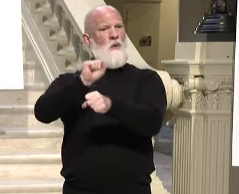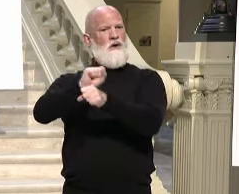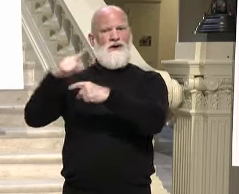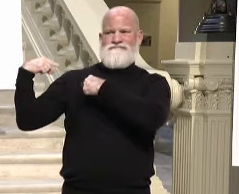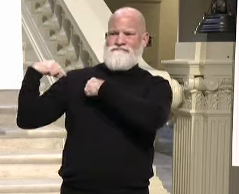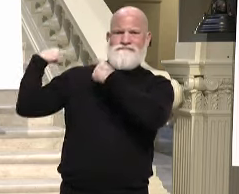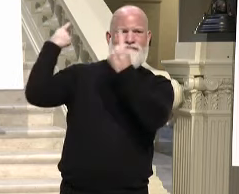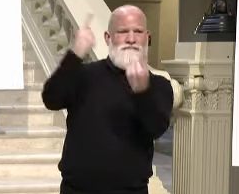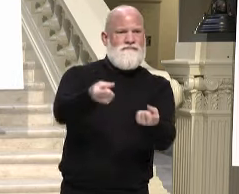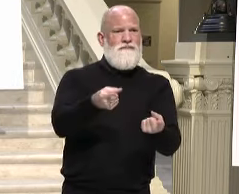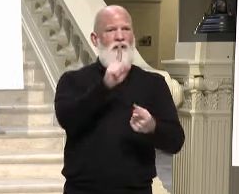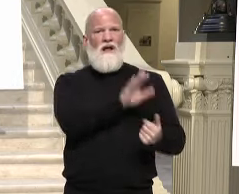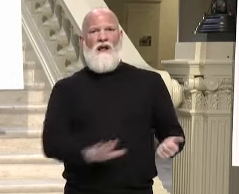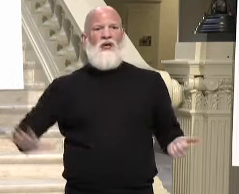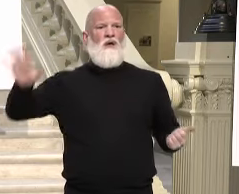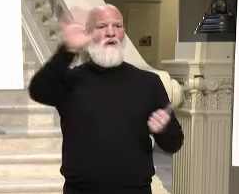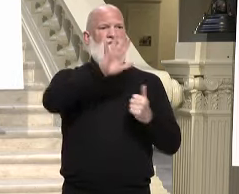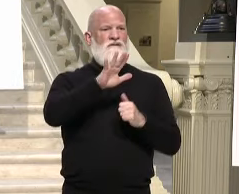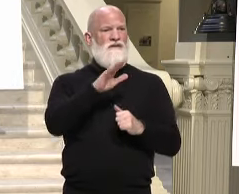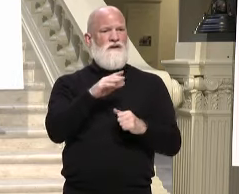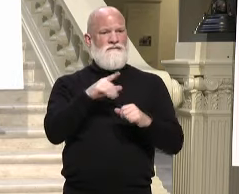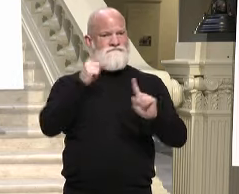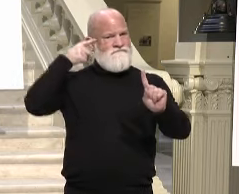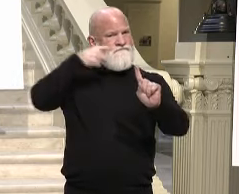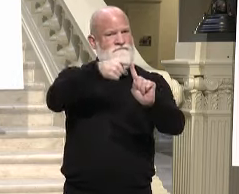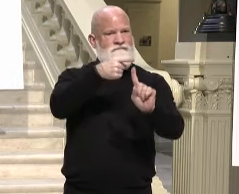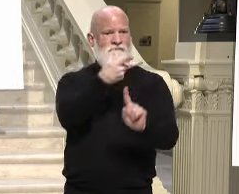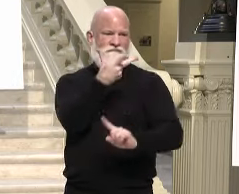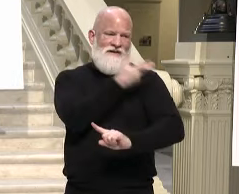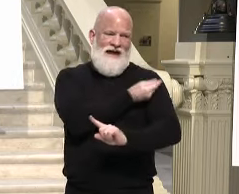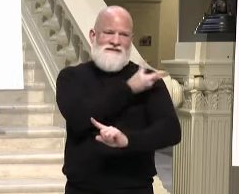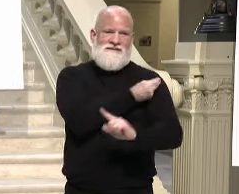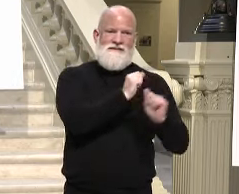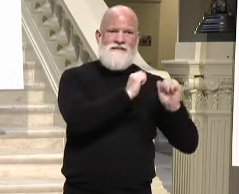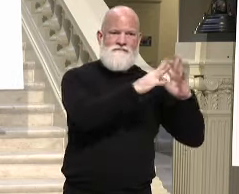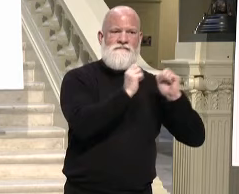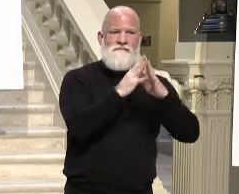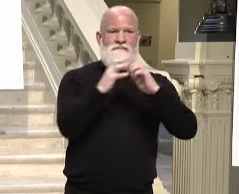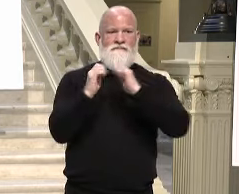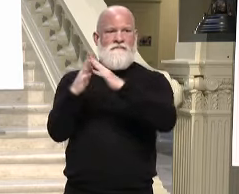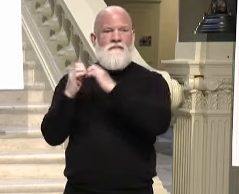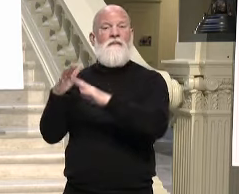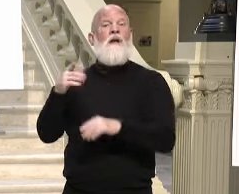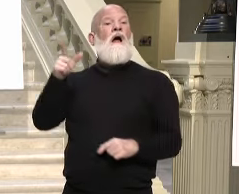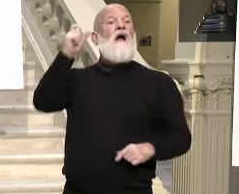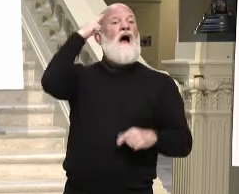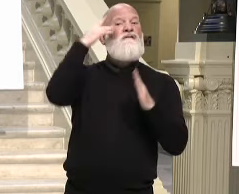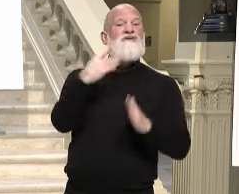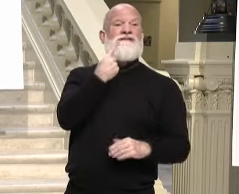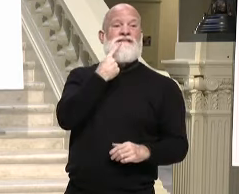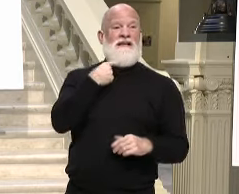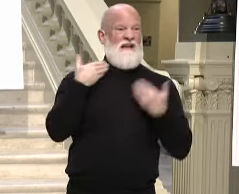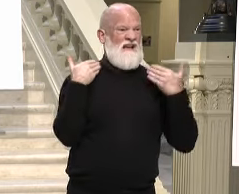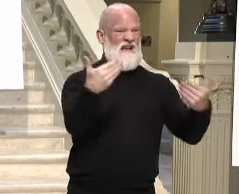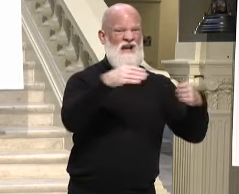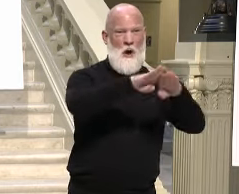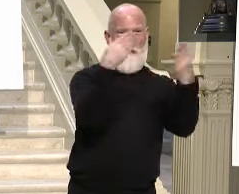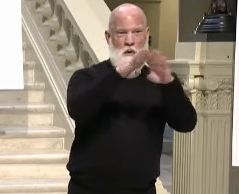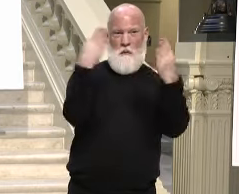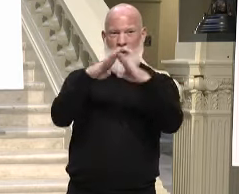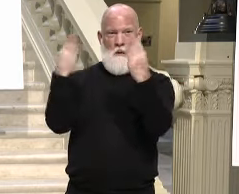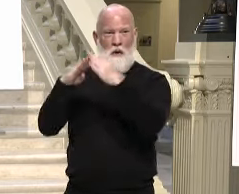vaccine efforts. As Governor said, we will be opening up on March 8th to additional